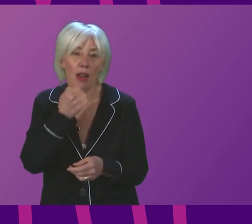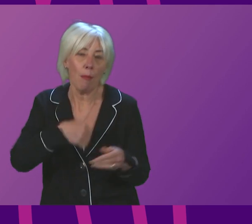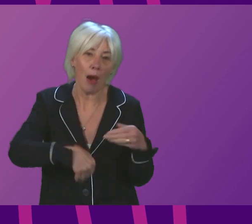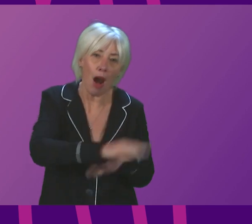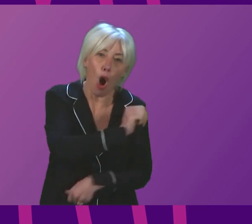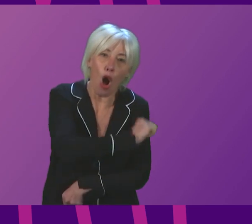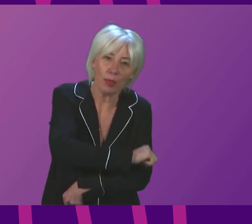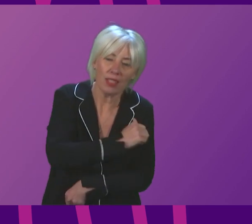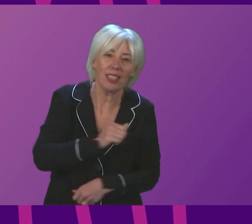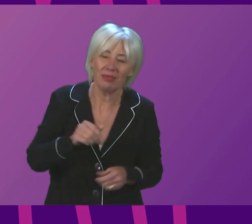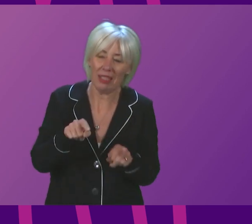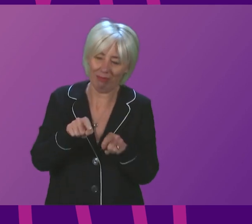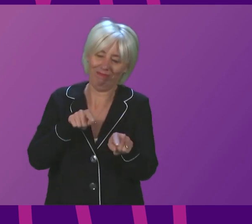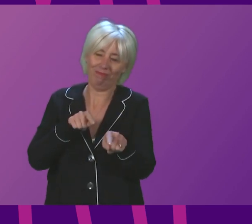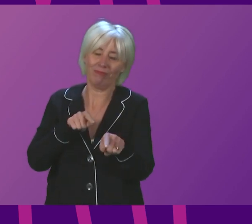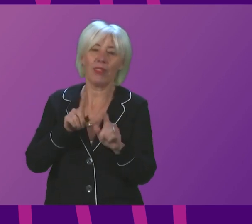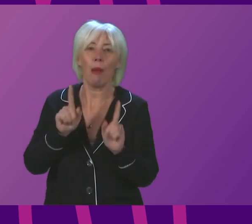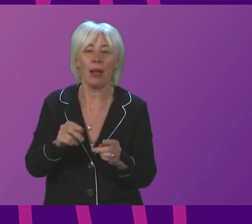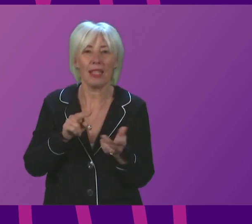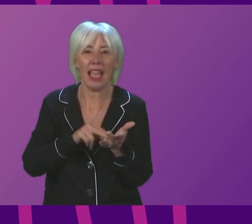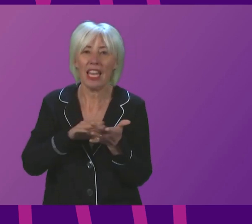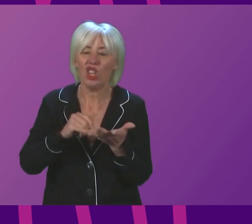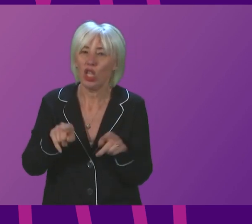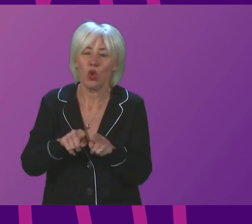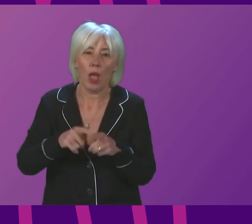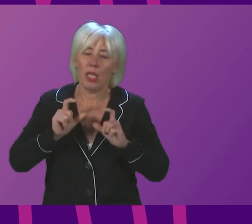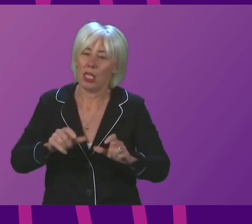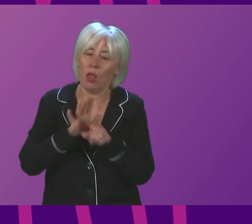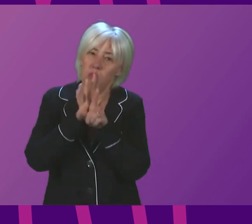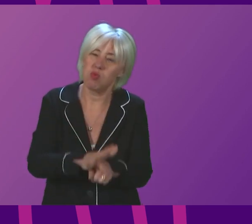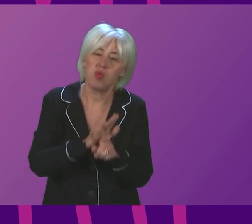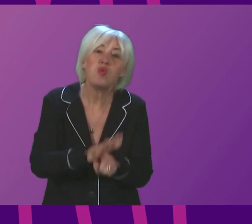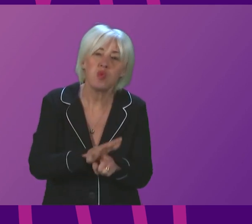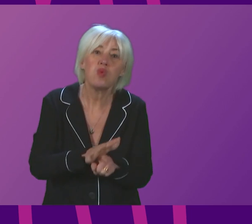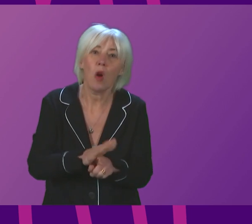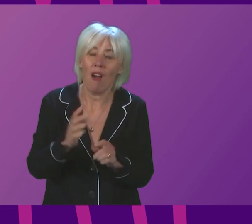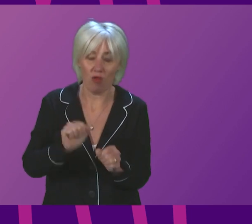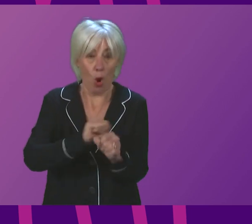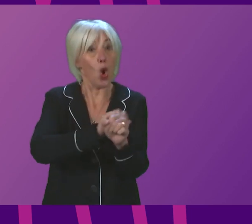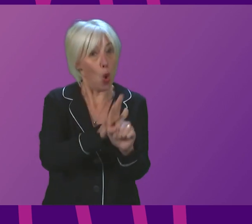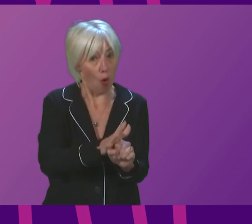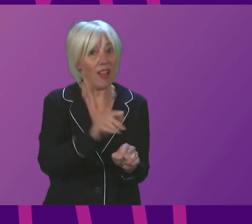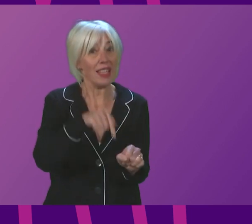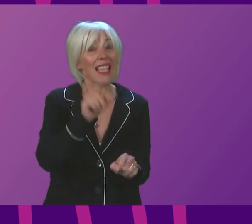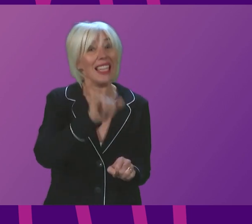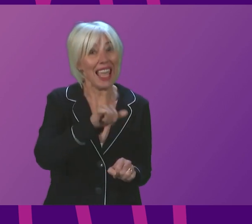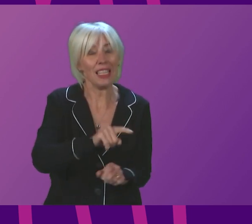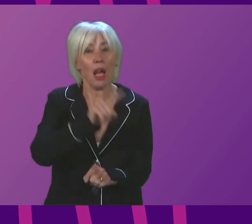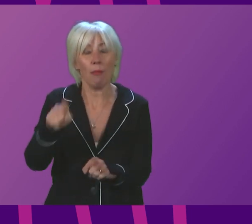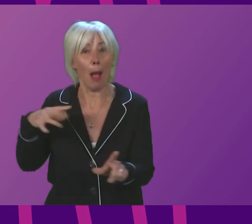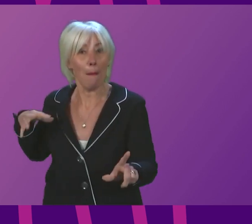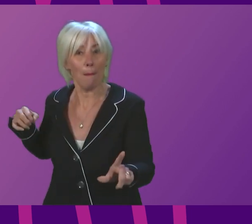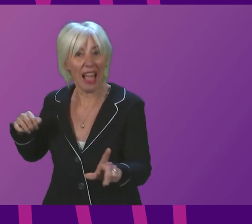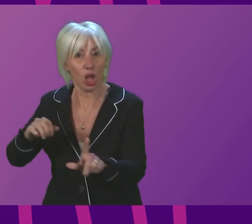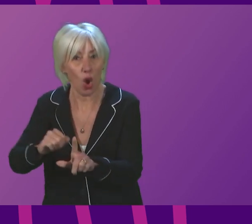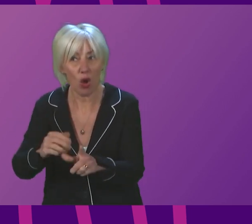secondly, because the NHS continues to be under very severe pressure from direct COVID pressure, but also from the backlog of